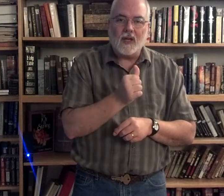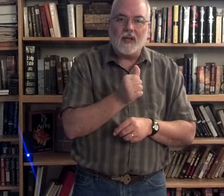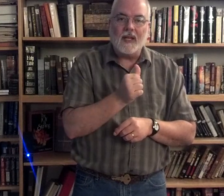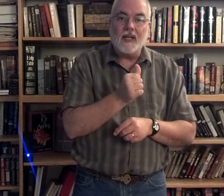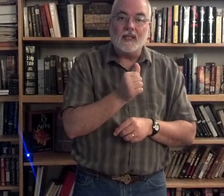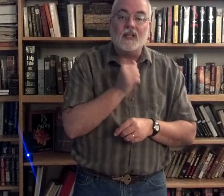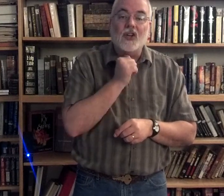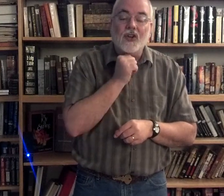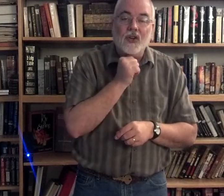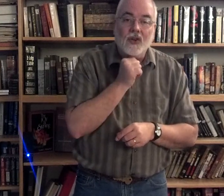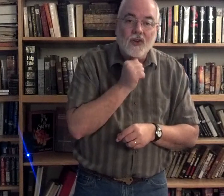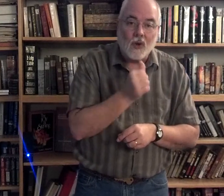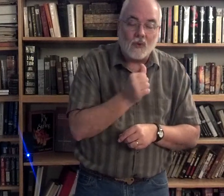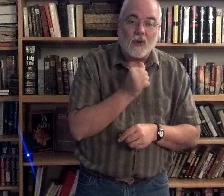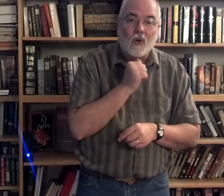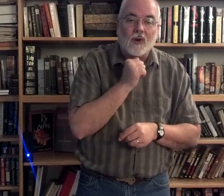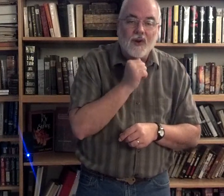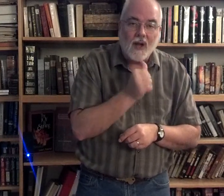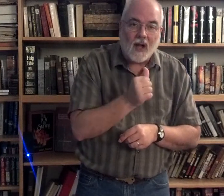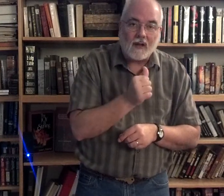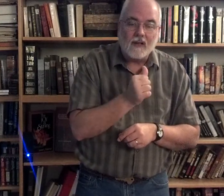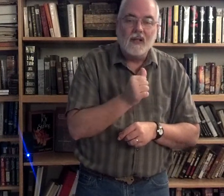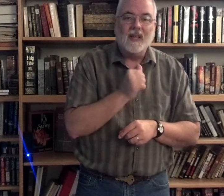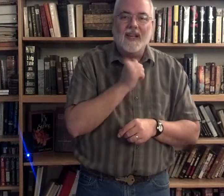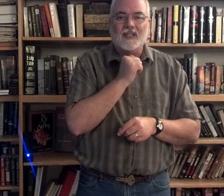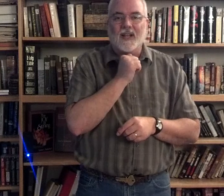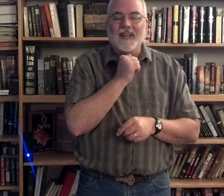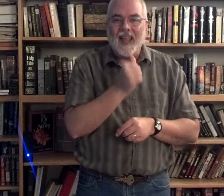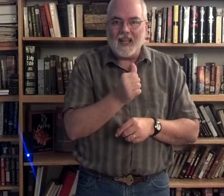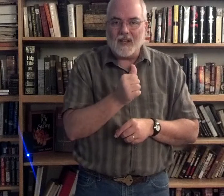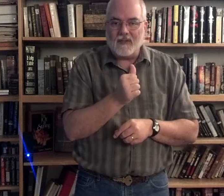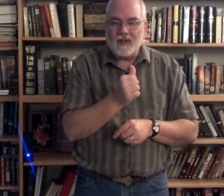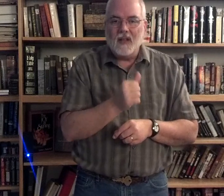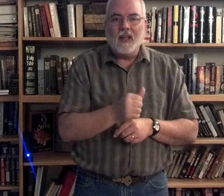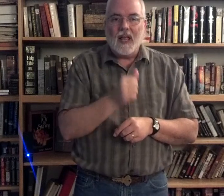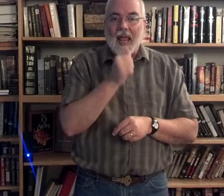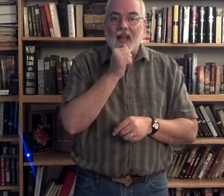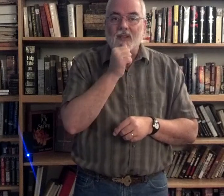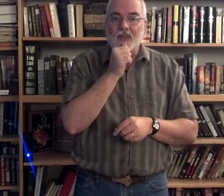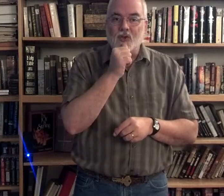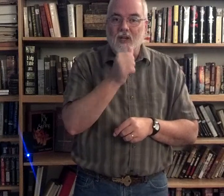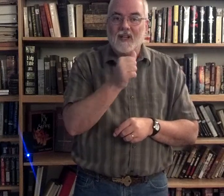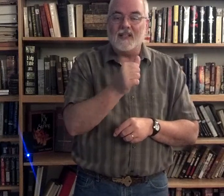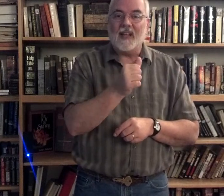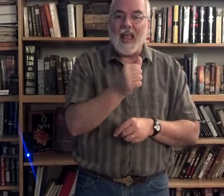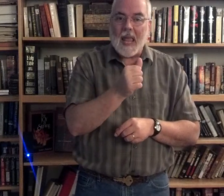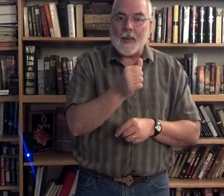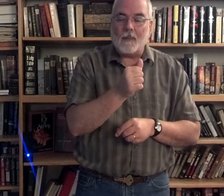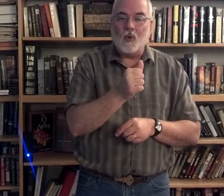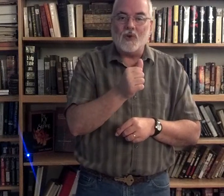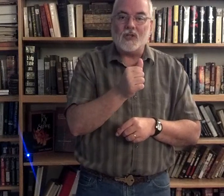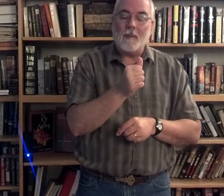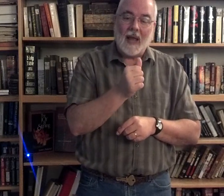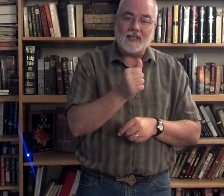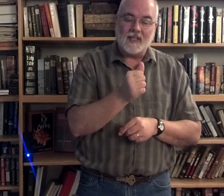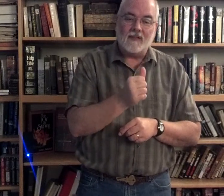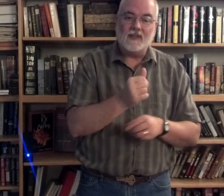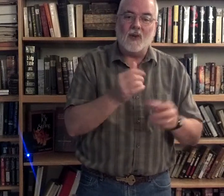is don't, or not. It's a negative. At the chin, it's an am, which is a positive. So,